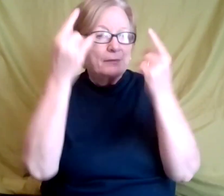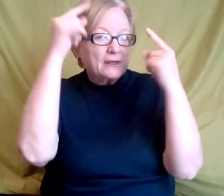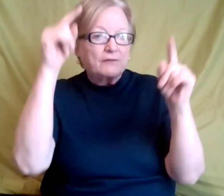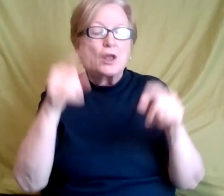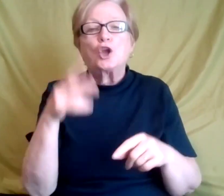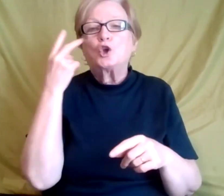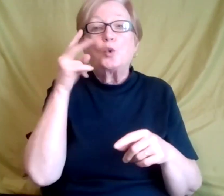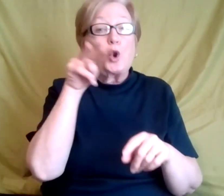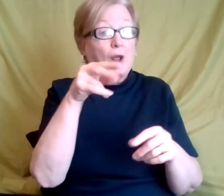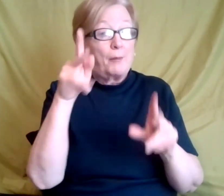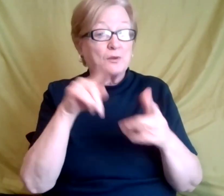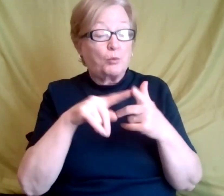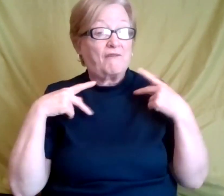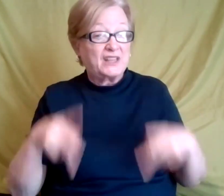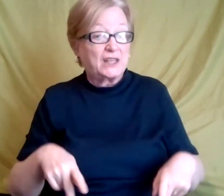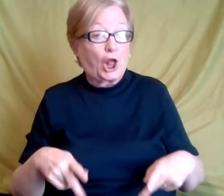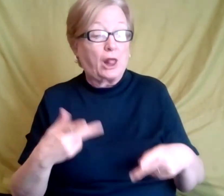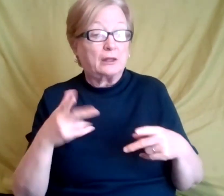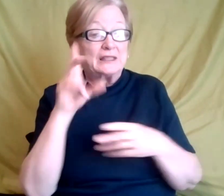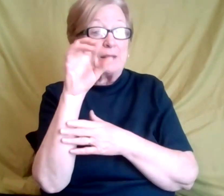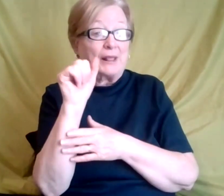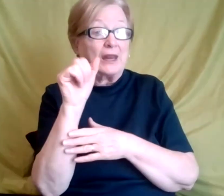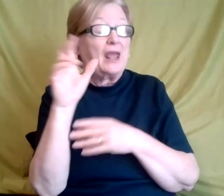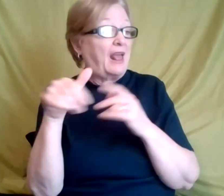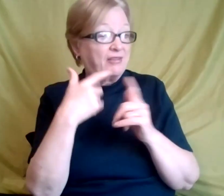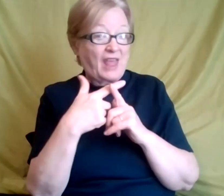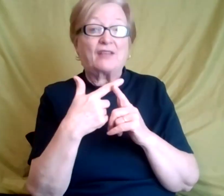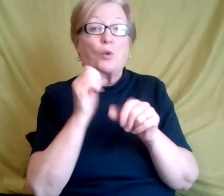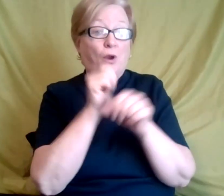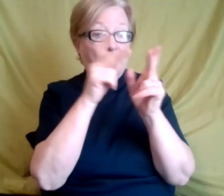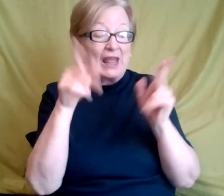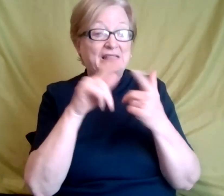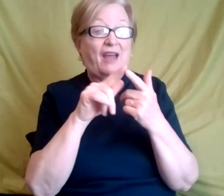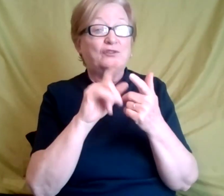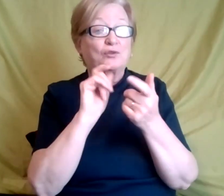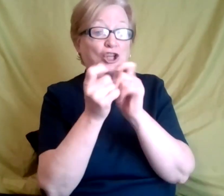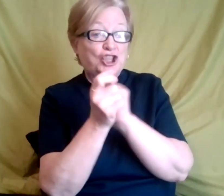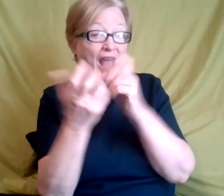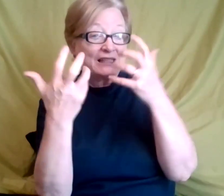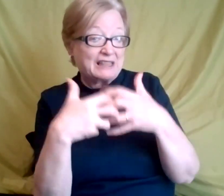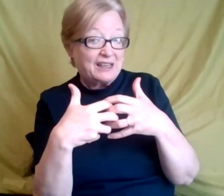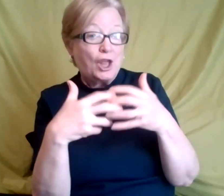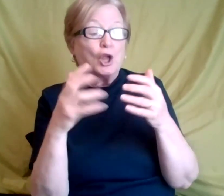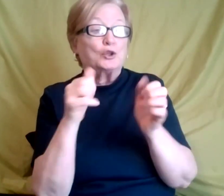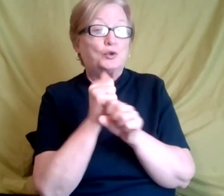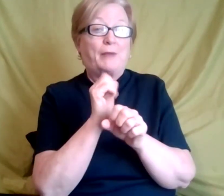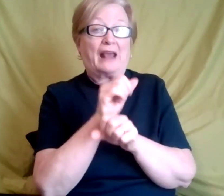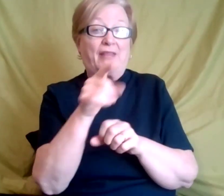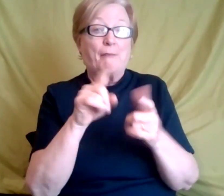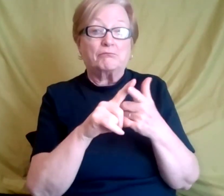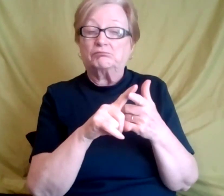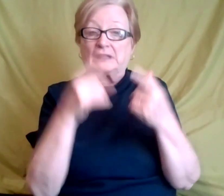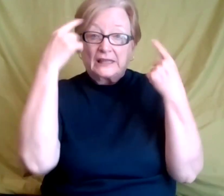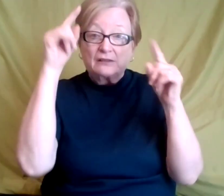disability, you know, the workplace will make certain adjustments. So now we're talking a, um,